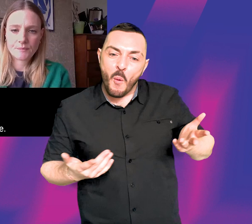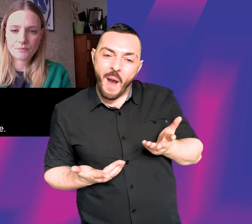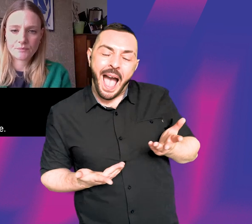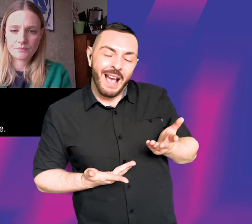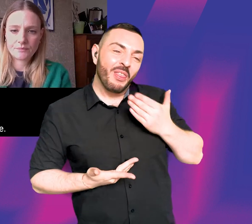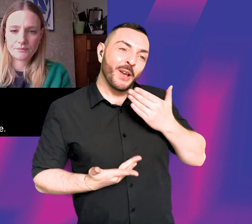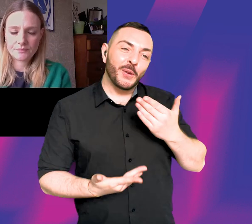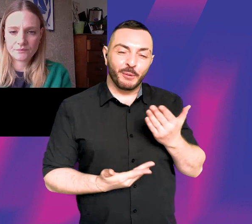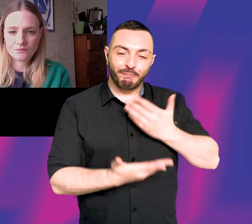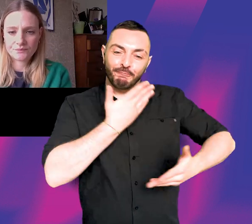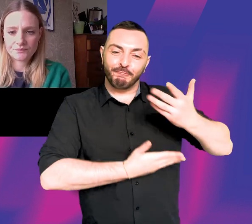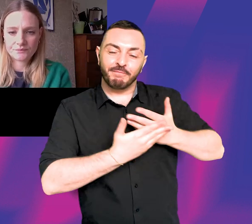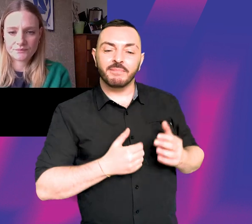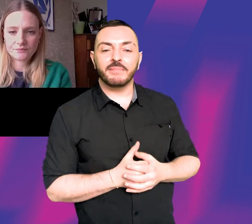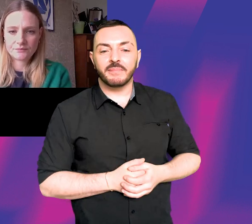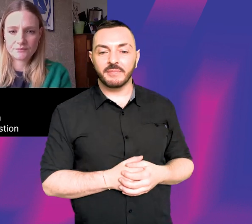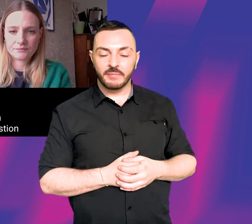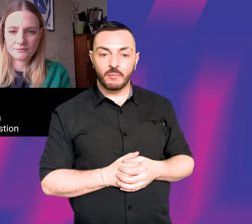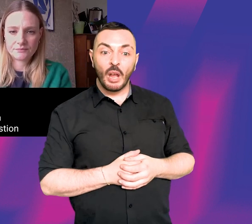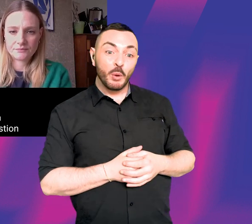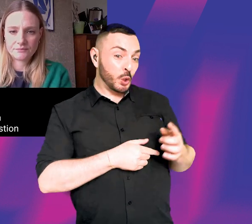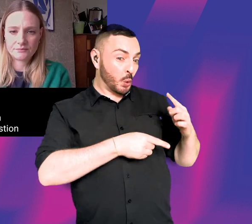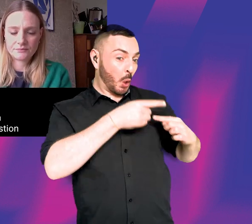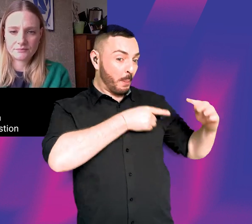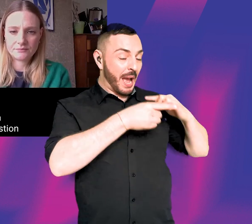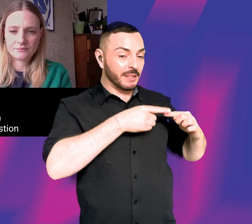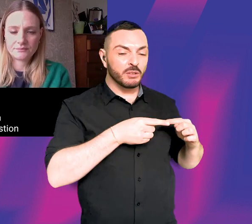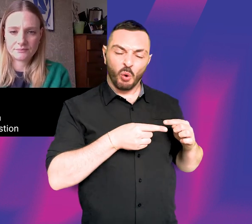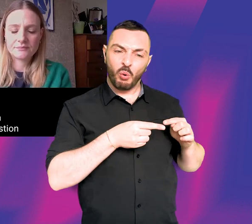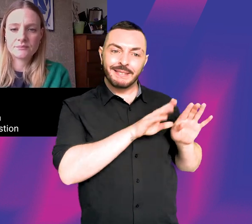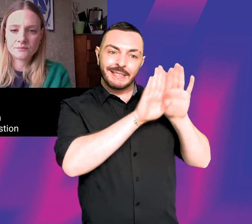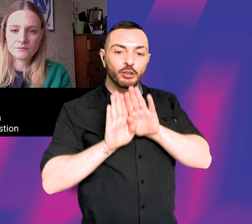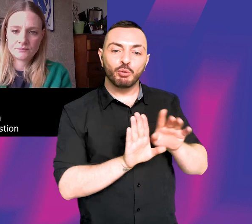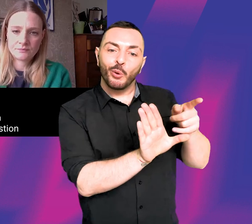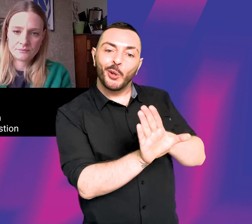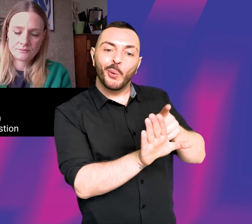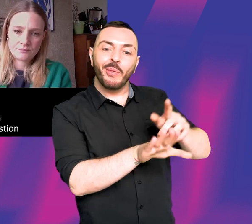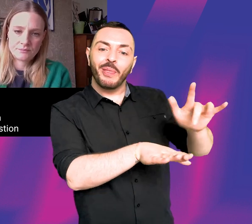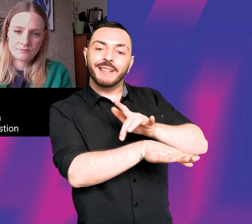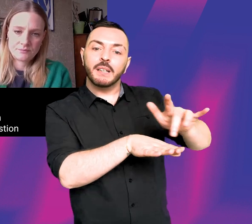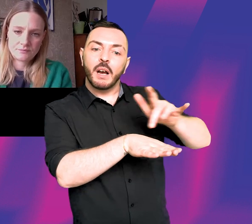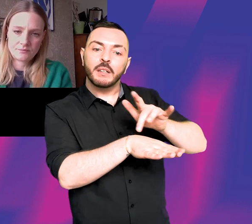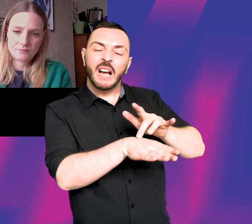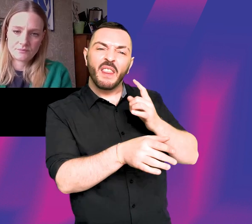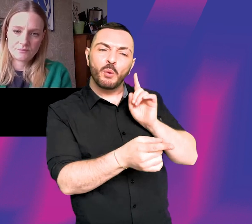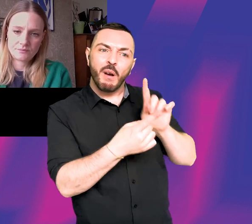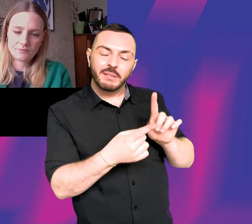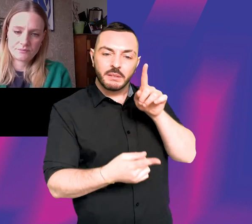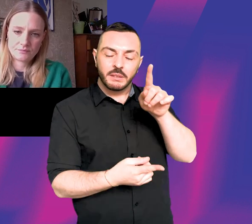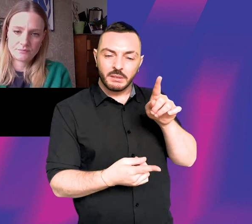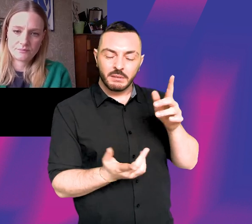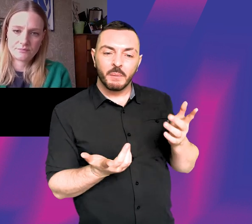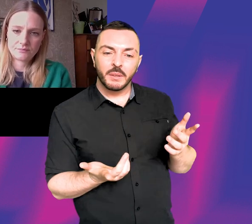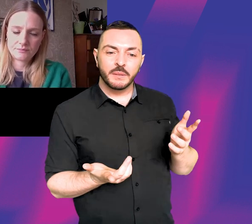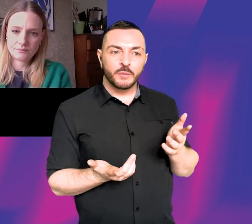feeling should be. Um, I'd love to go back to the sort of national youth theatre again, because you sort of answered this question a little bit when you said